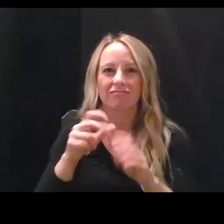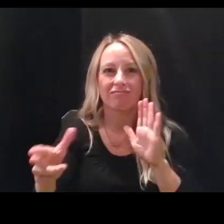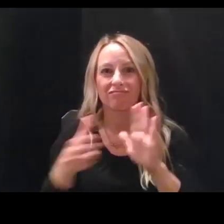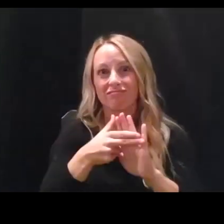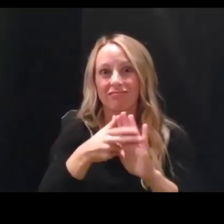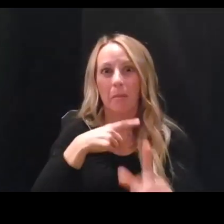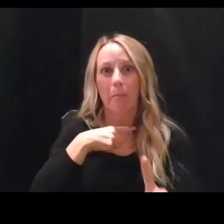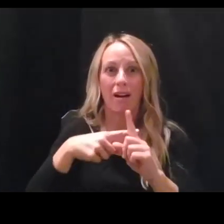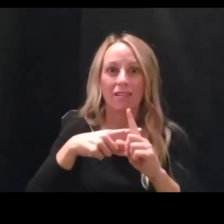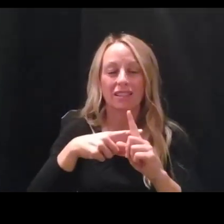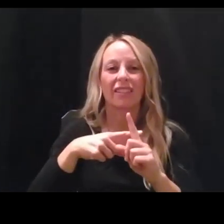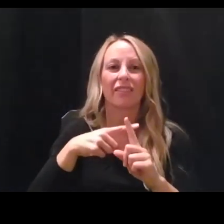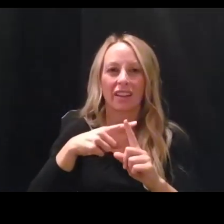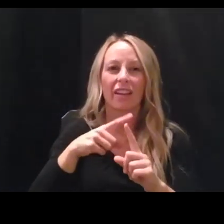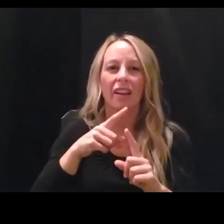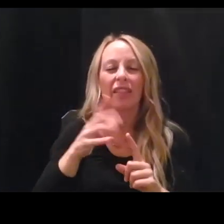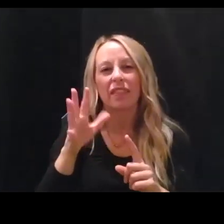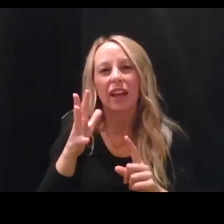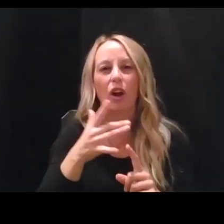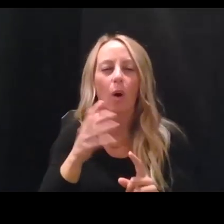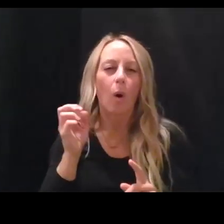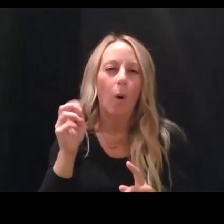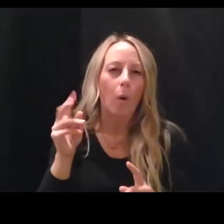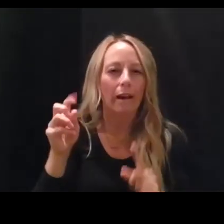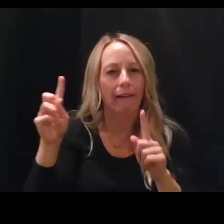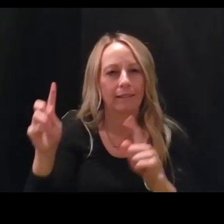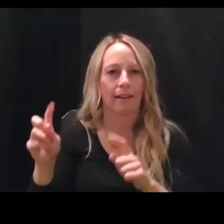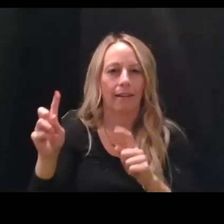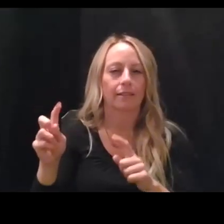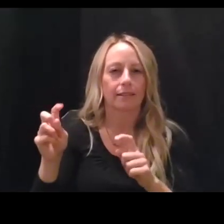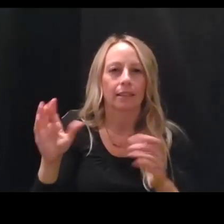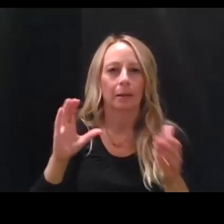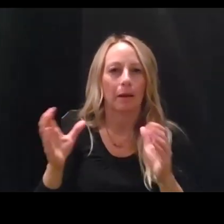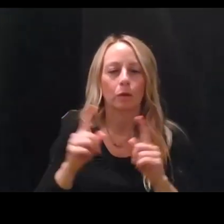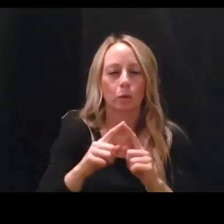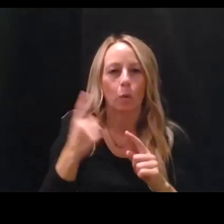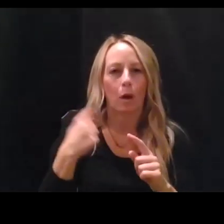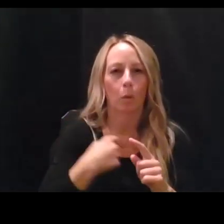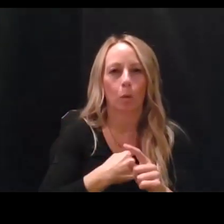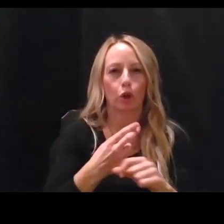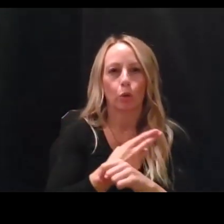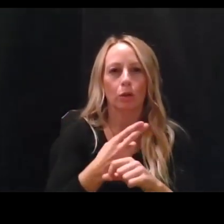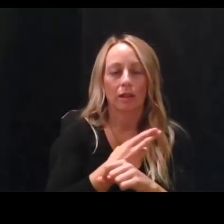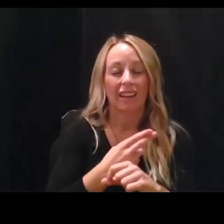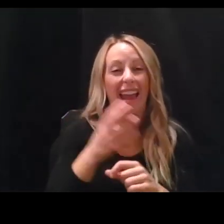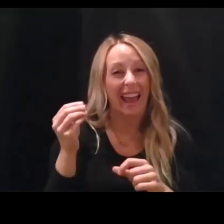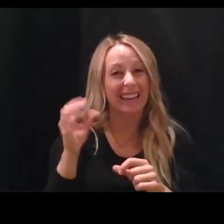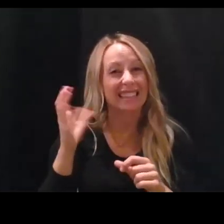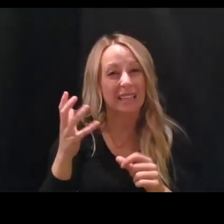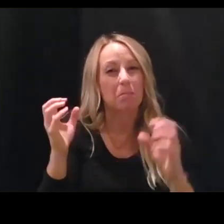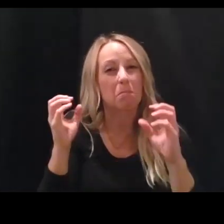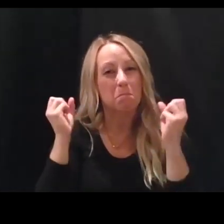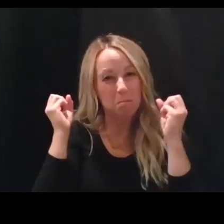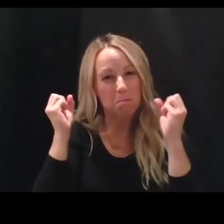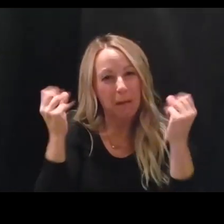reasonably sensitive. They're okay. And they also have a few more false positives, many more false